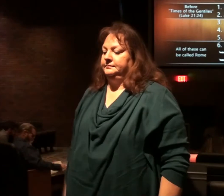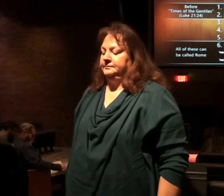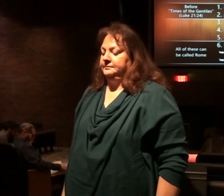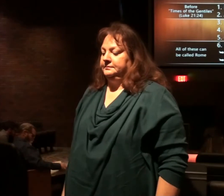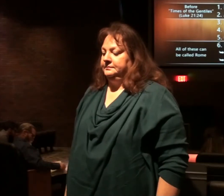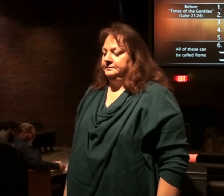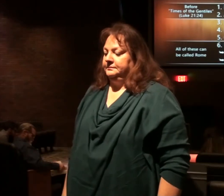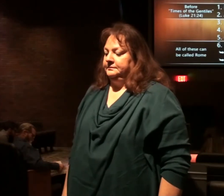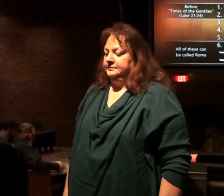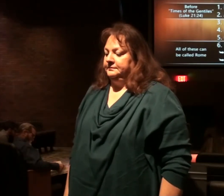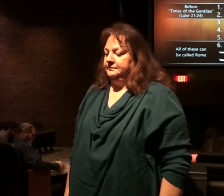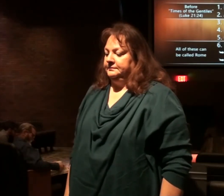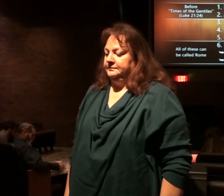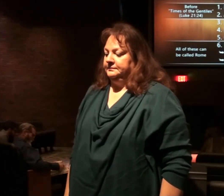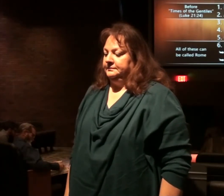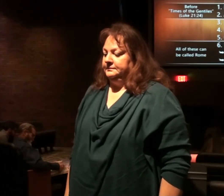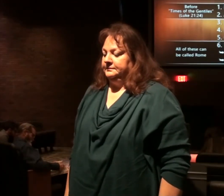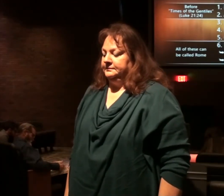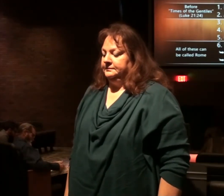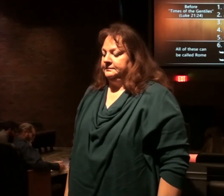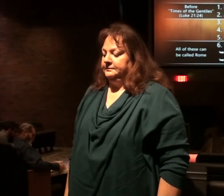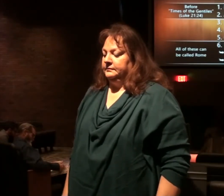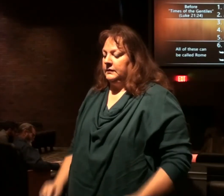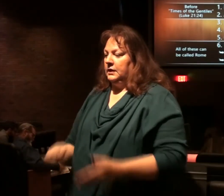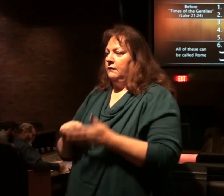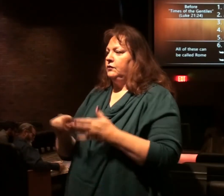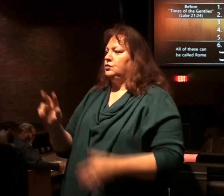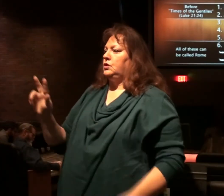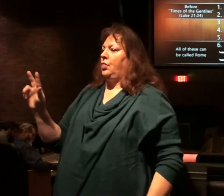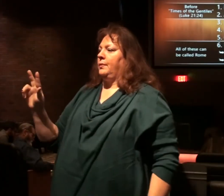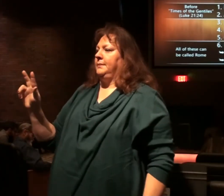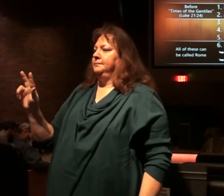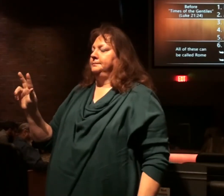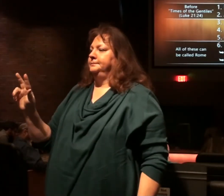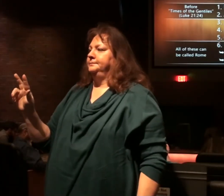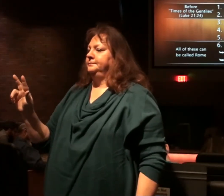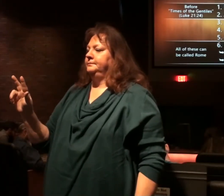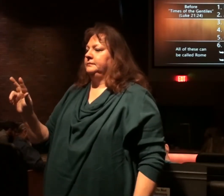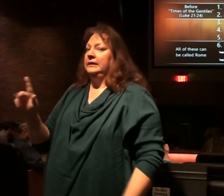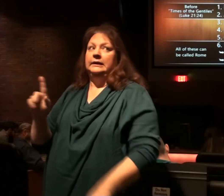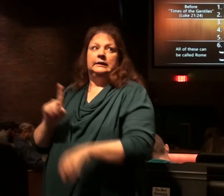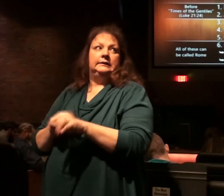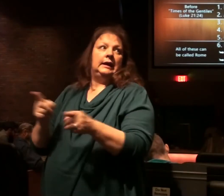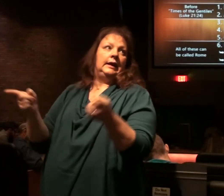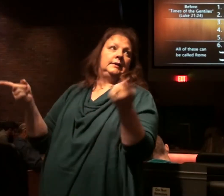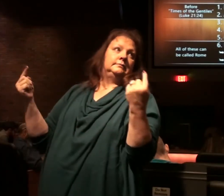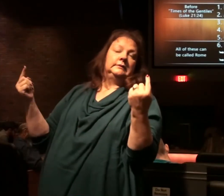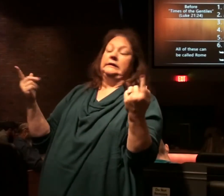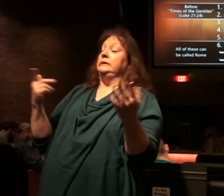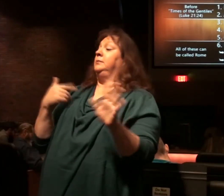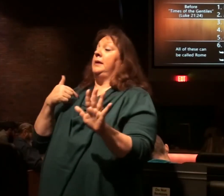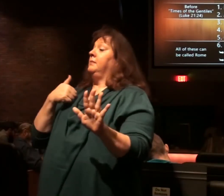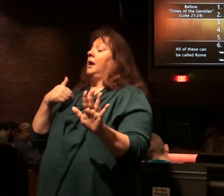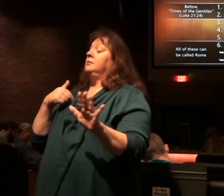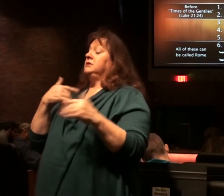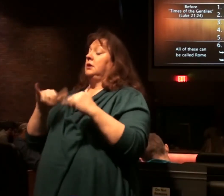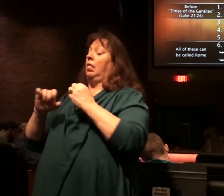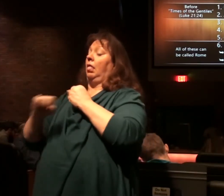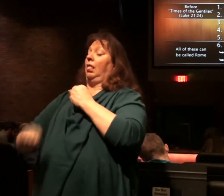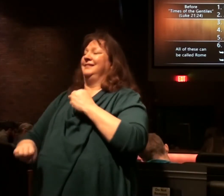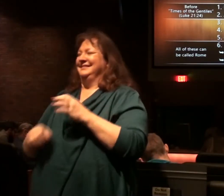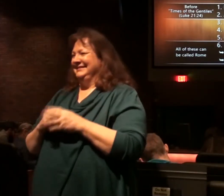And, look at verse 3. You've run out of time, but I haven't. So, look at verse 3.